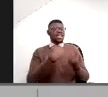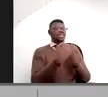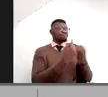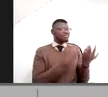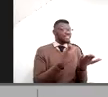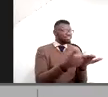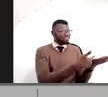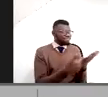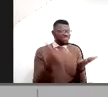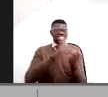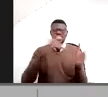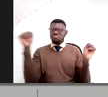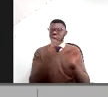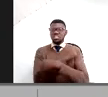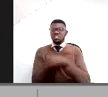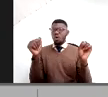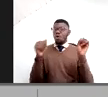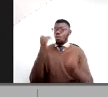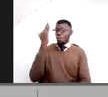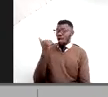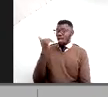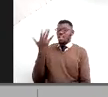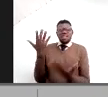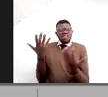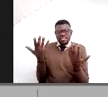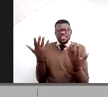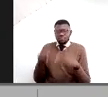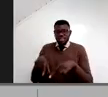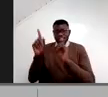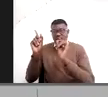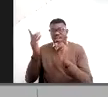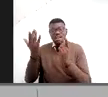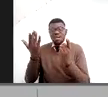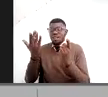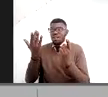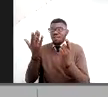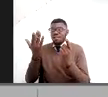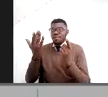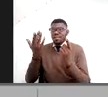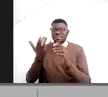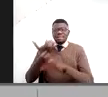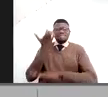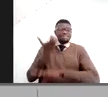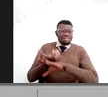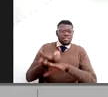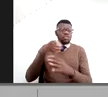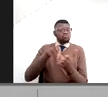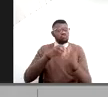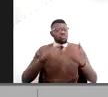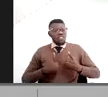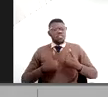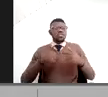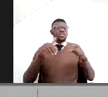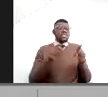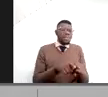You cannot, because of your blue eyes, because of your, I don't know, difficult situation, because of my staff